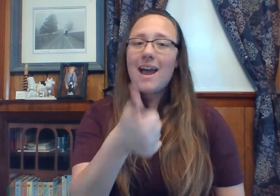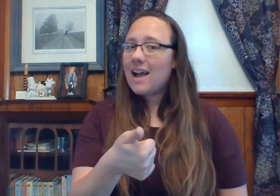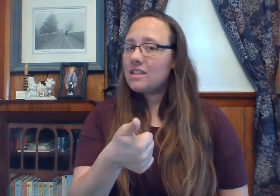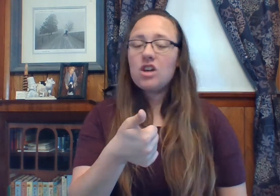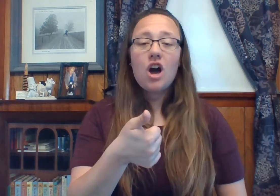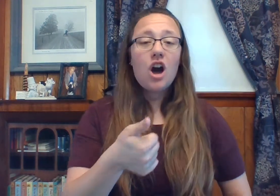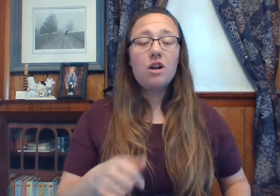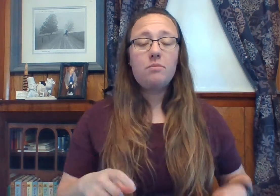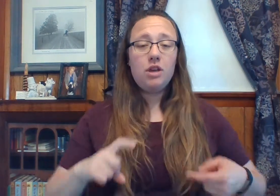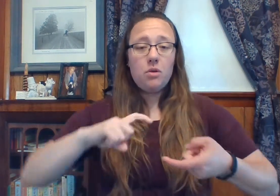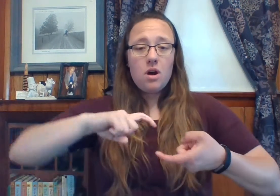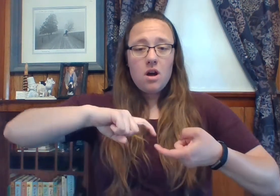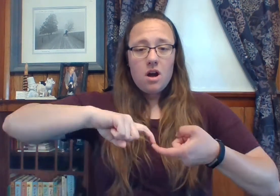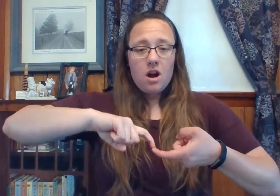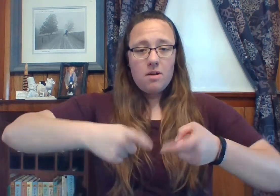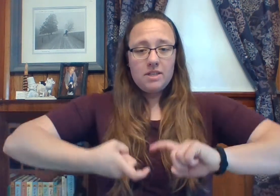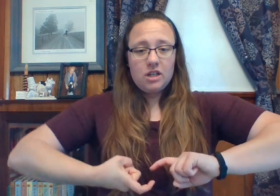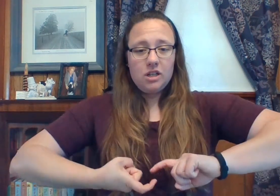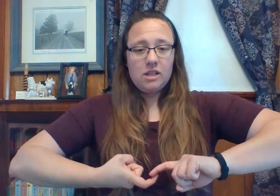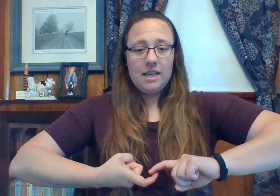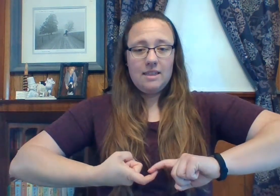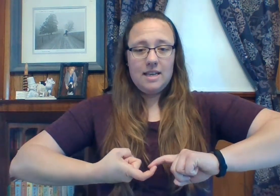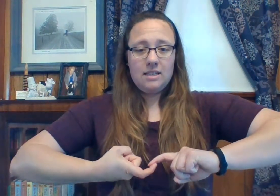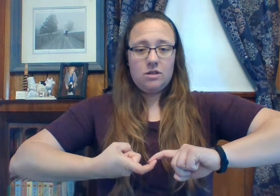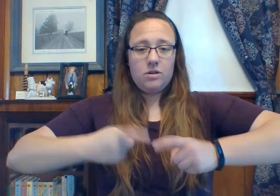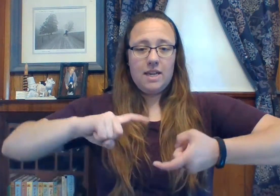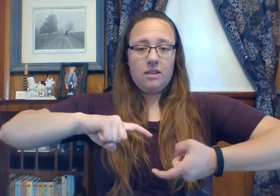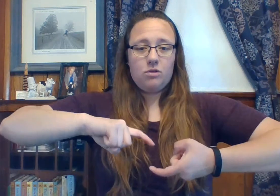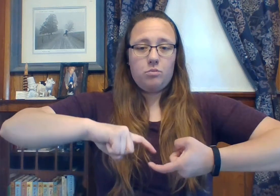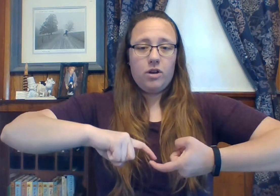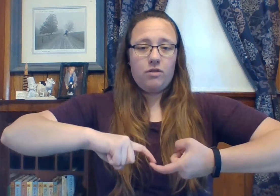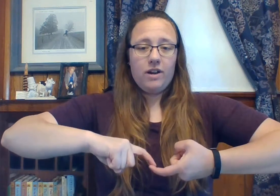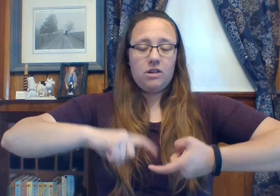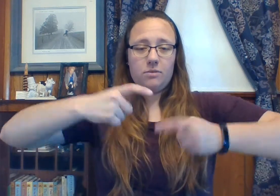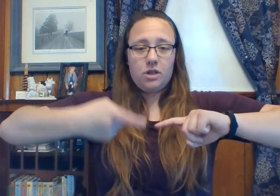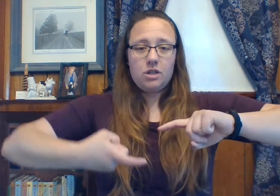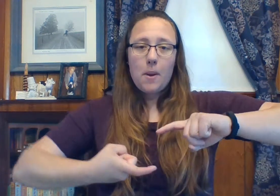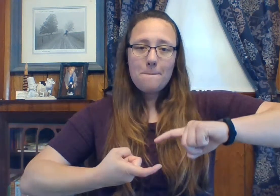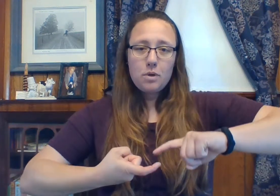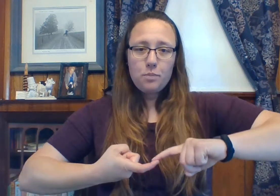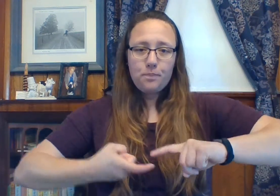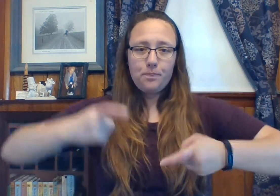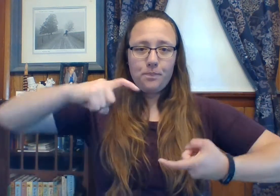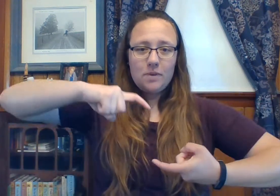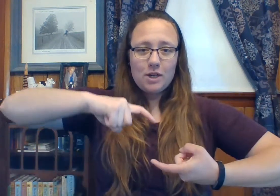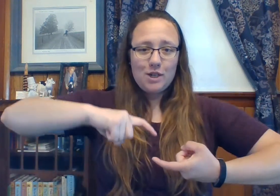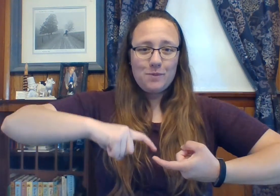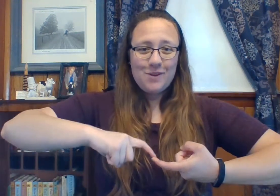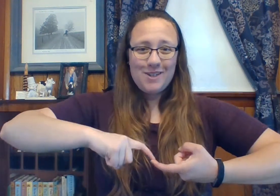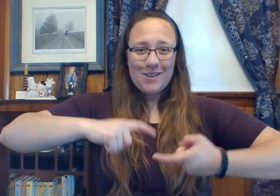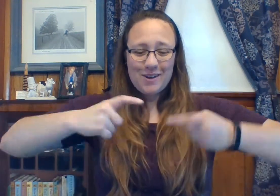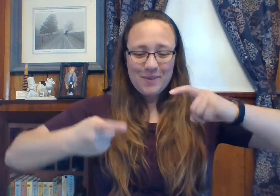not to harm you. Harm is going to look like this. So we're taking those pointer fingers and we're just touching them to each other.